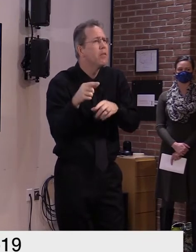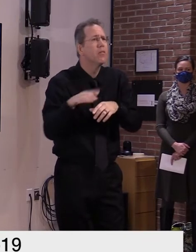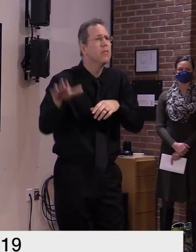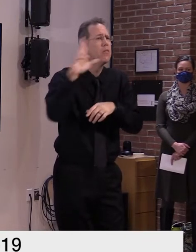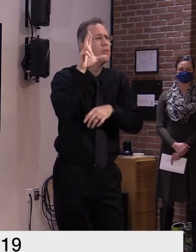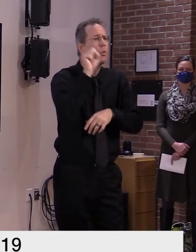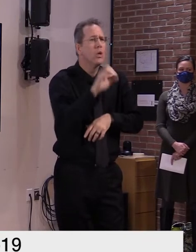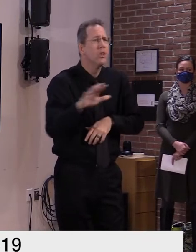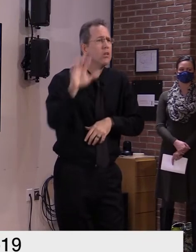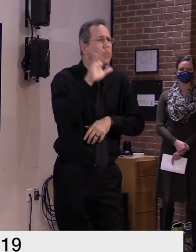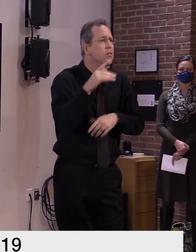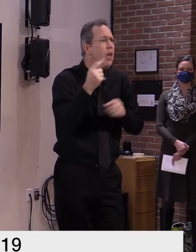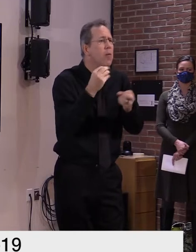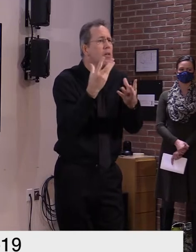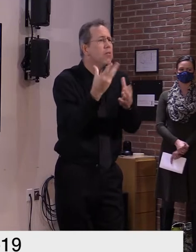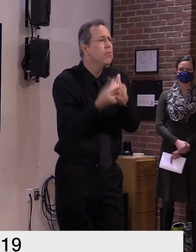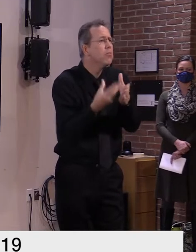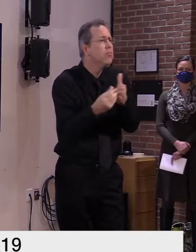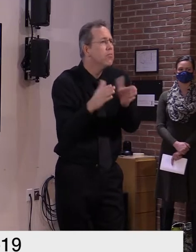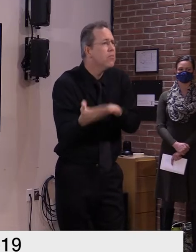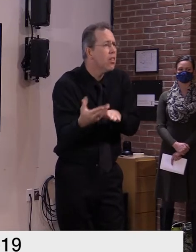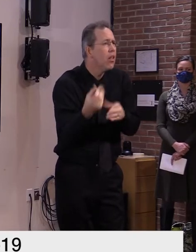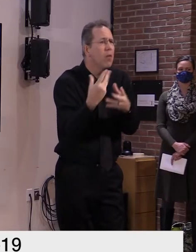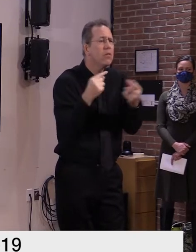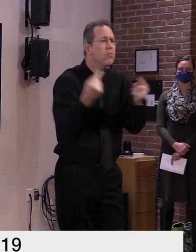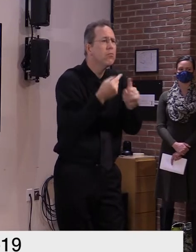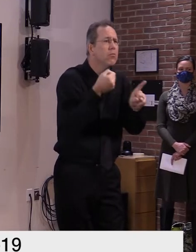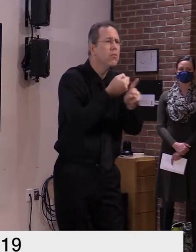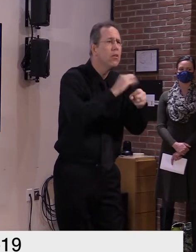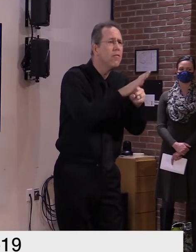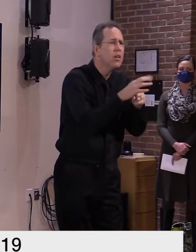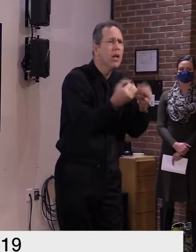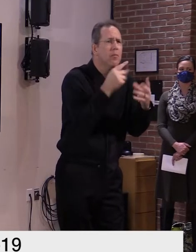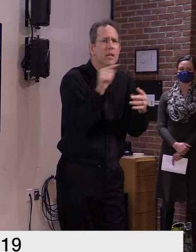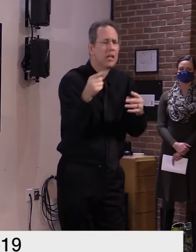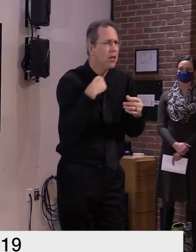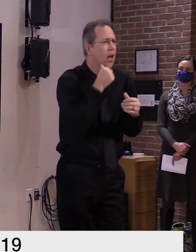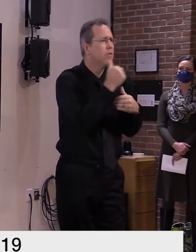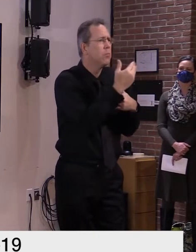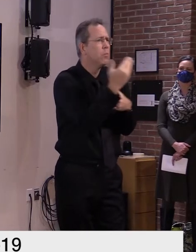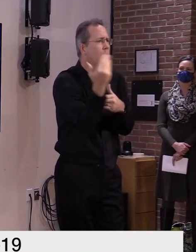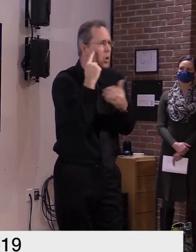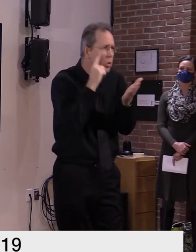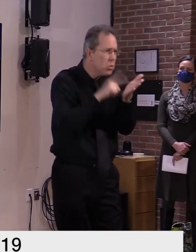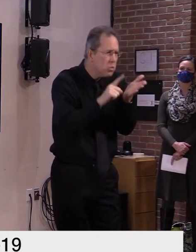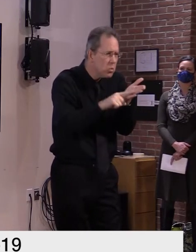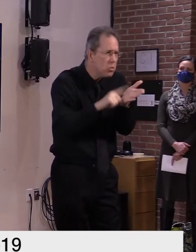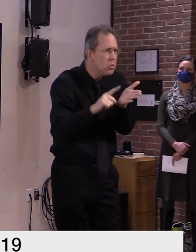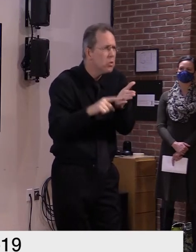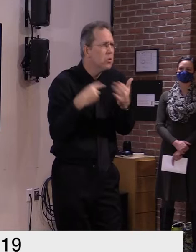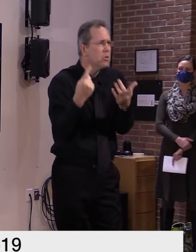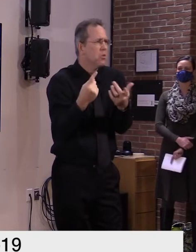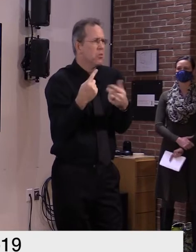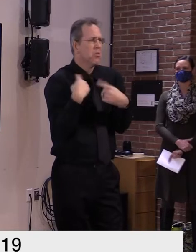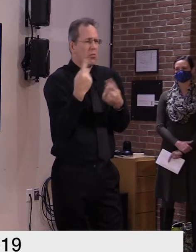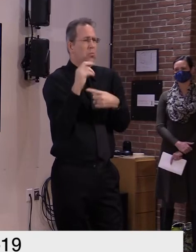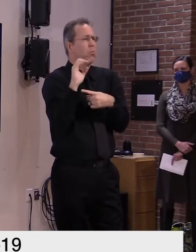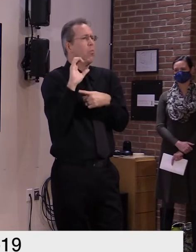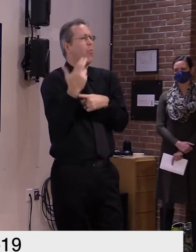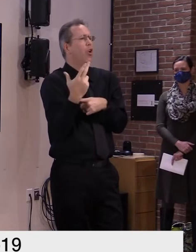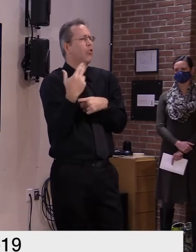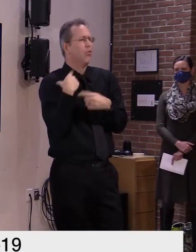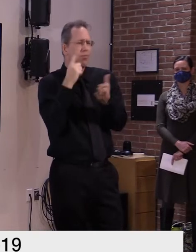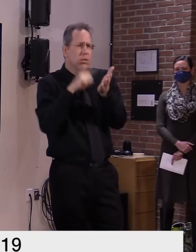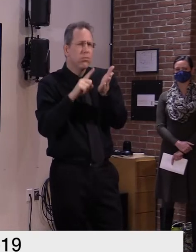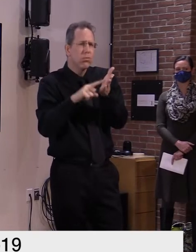since march i start my day looking at how the northeast states are doing as well as florida texas and